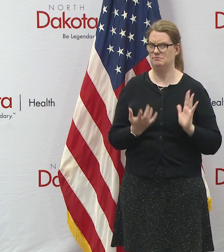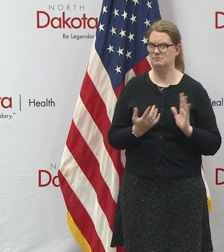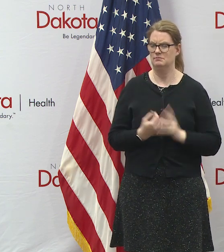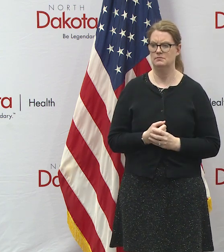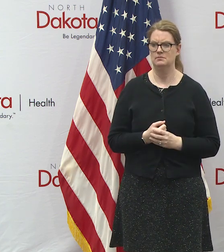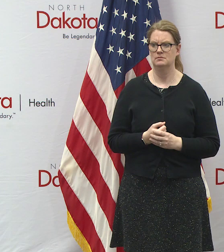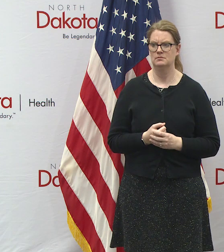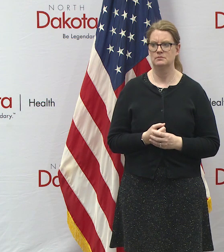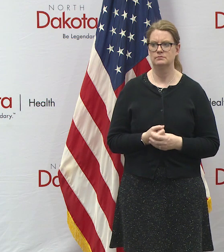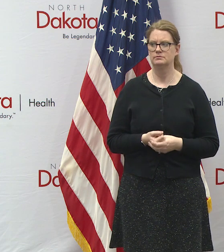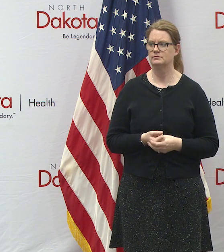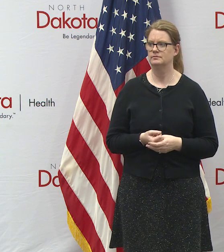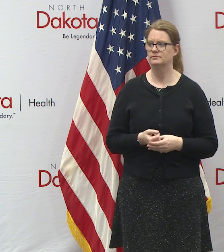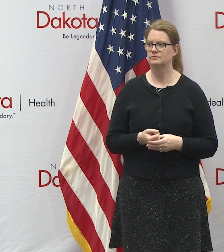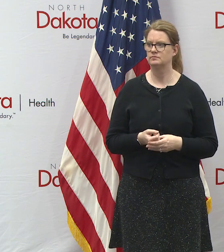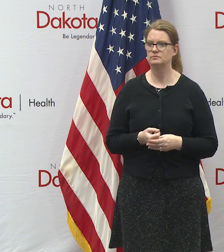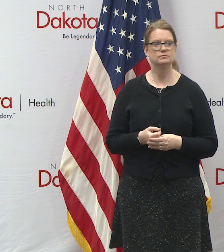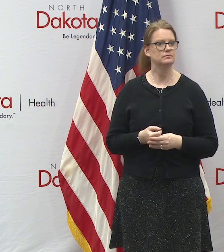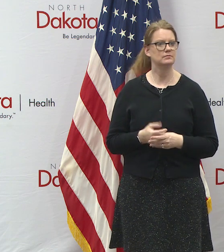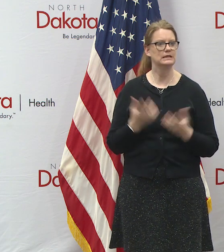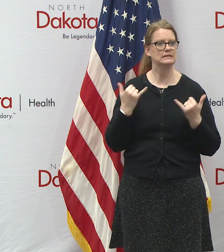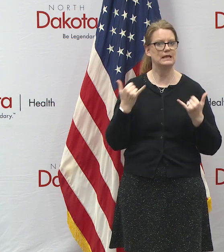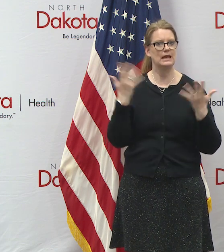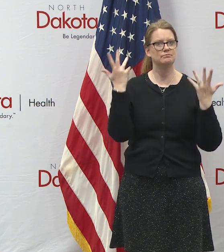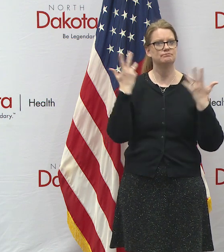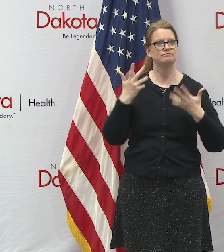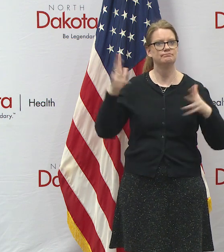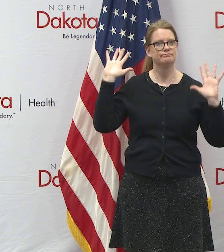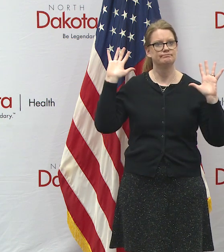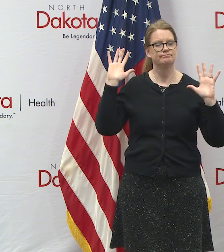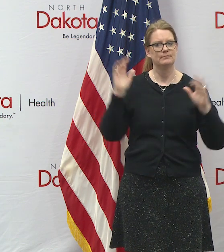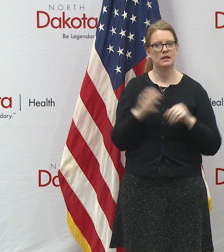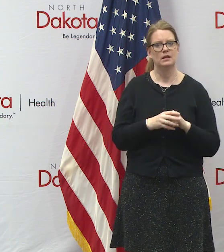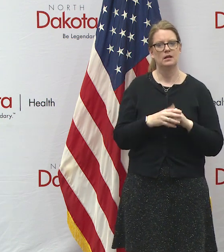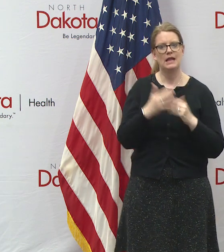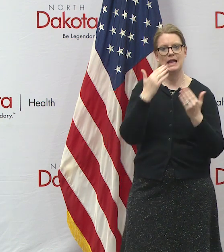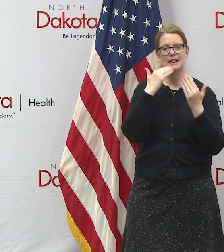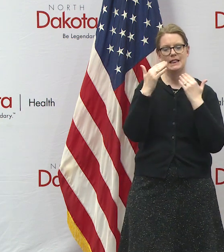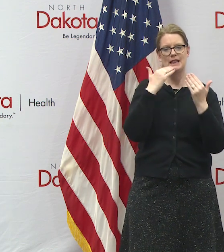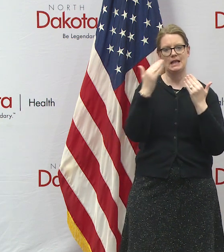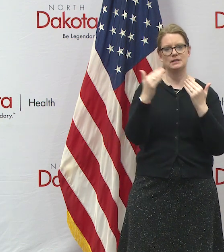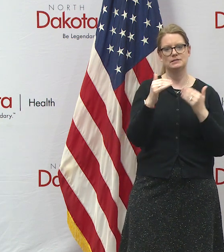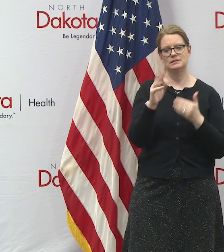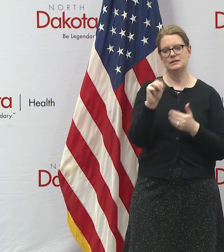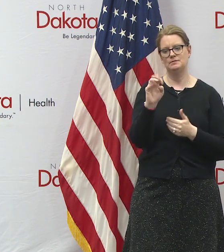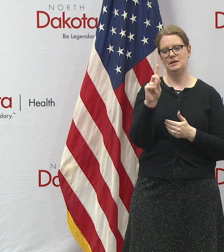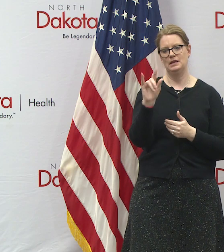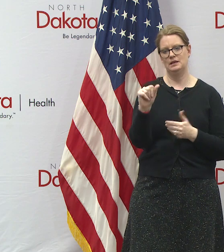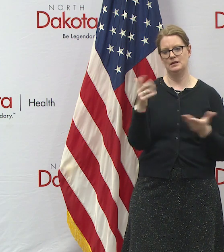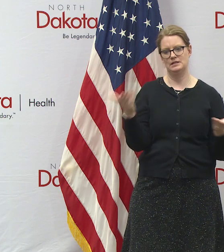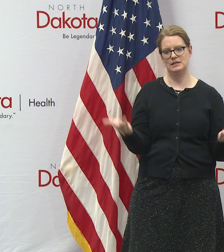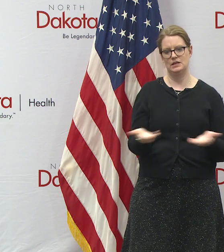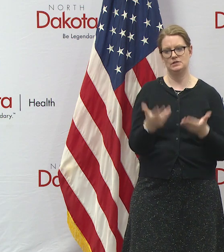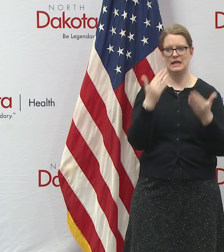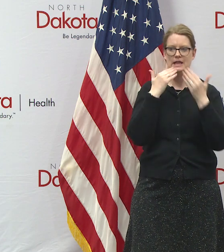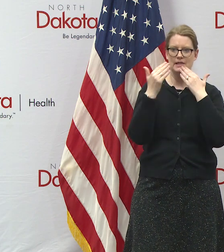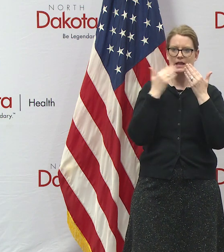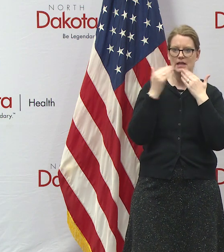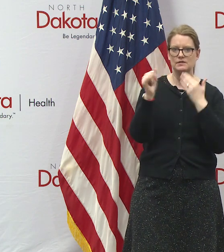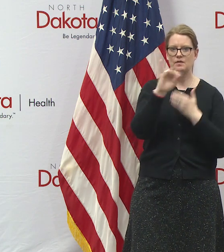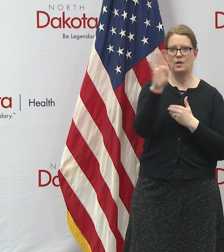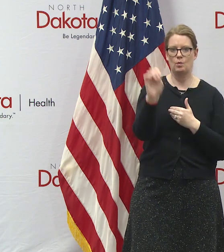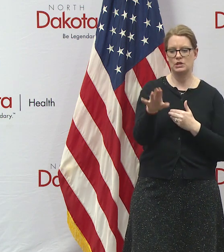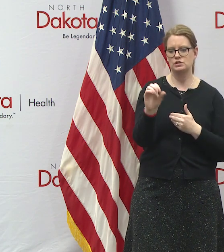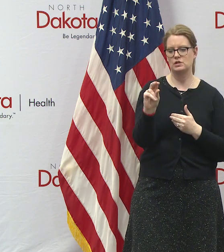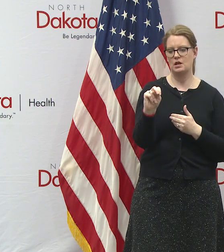okay i think that wraps it up for today uh but again uh thanks to the uh media that's present uh here thanks for the questions that